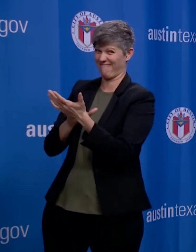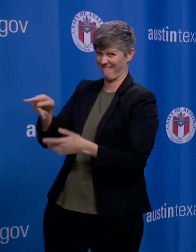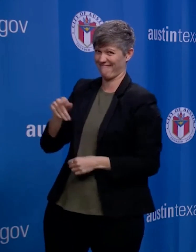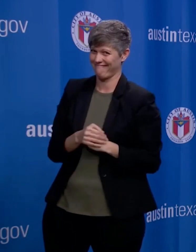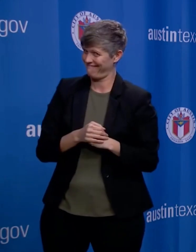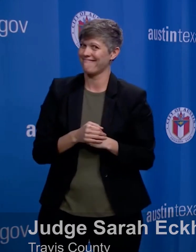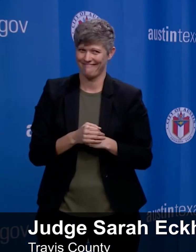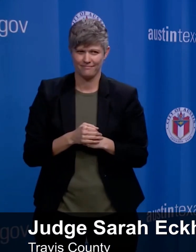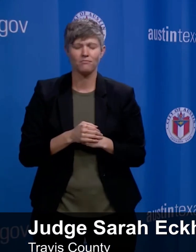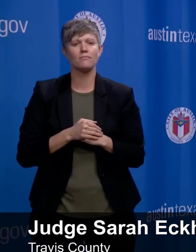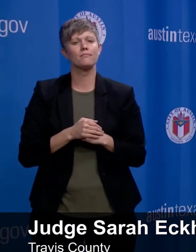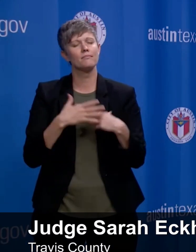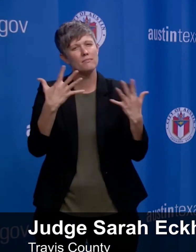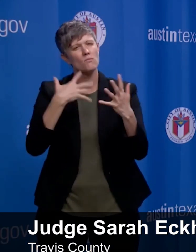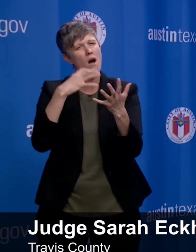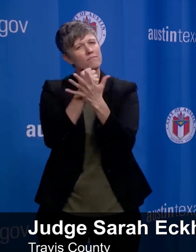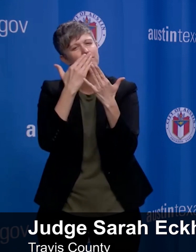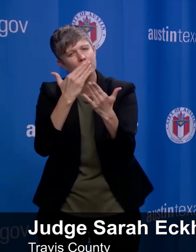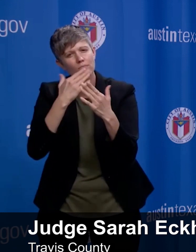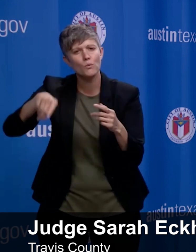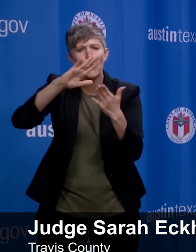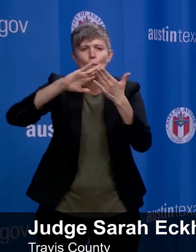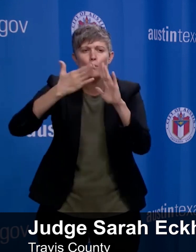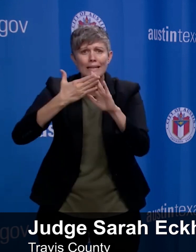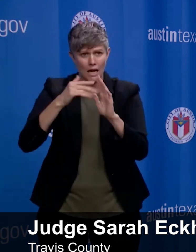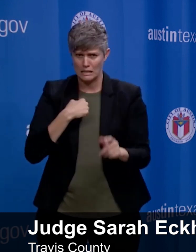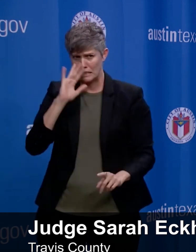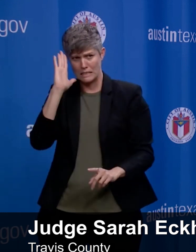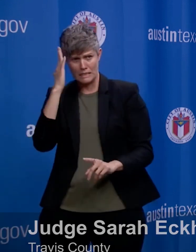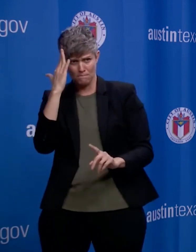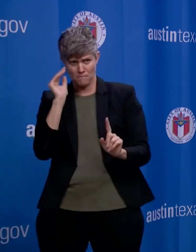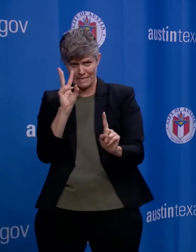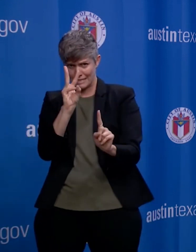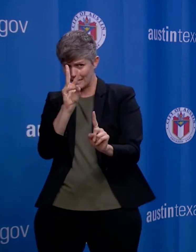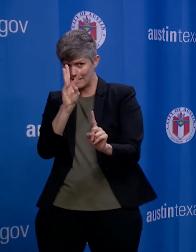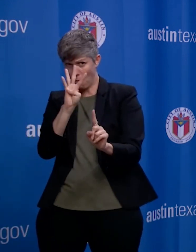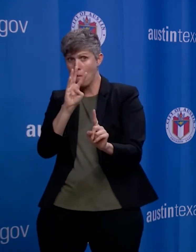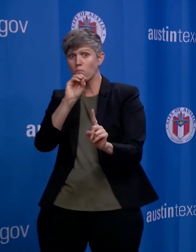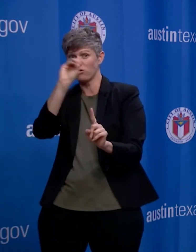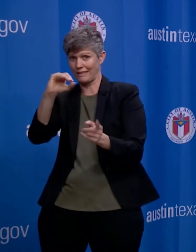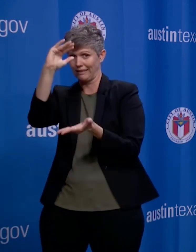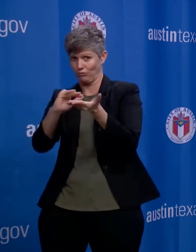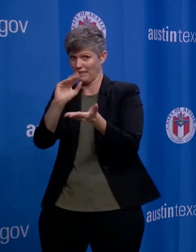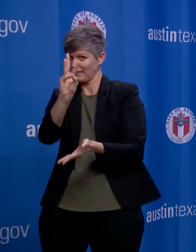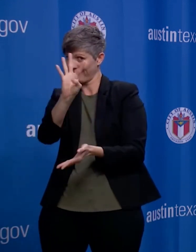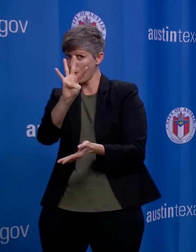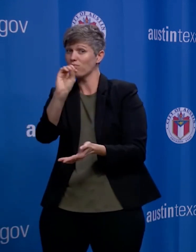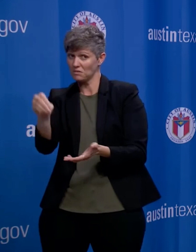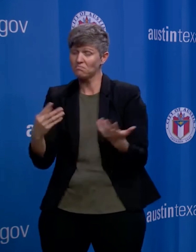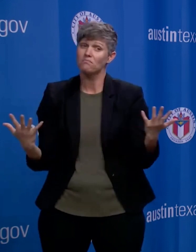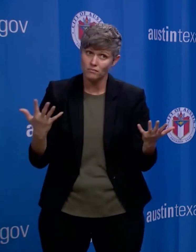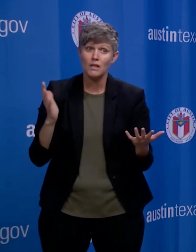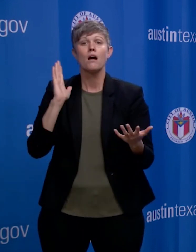I want to thank the community for achieving what looks like a 64% reduction in our non-essential